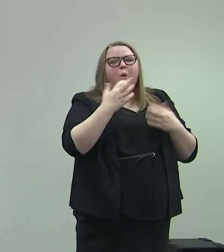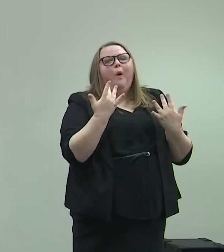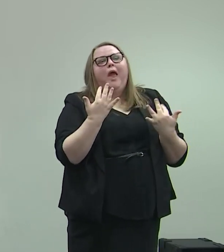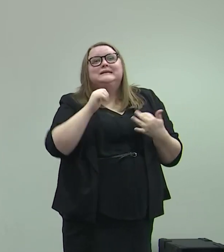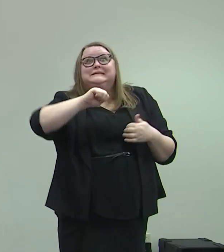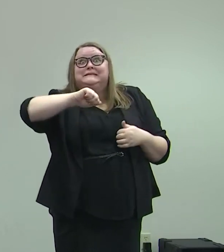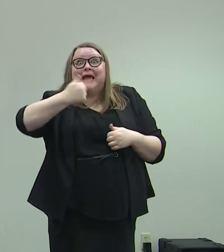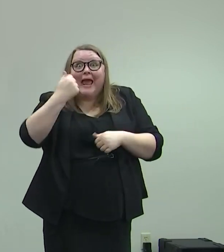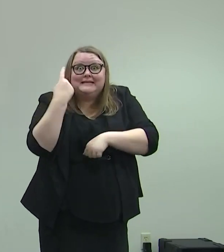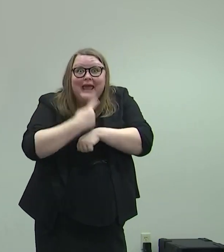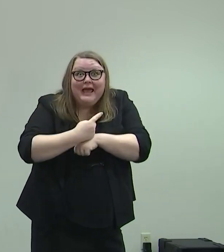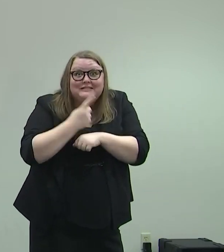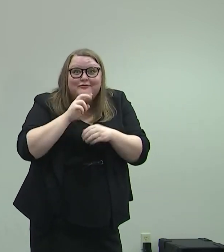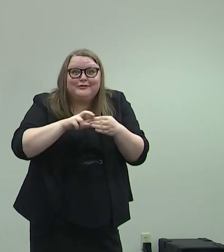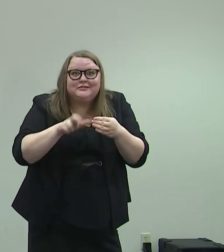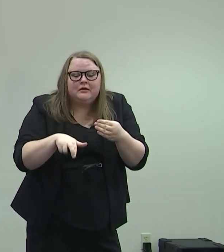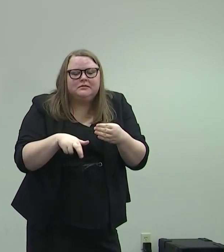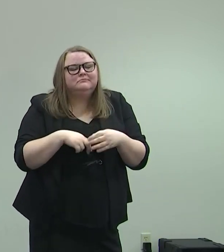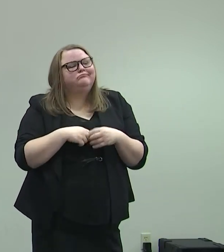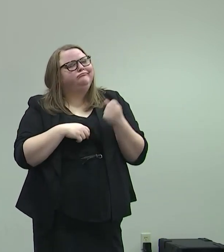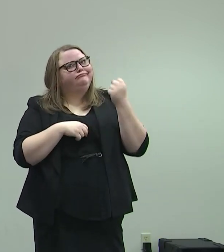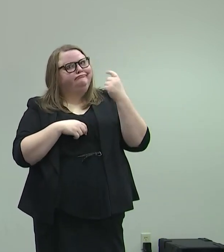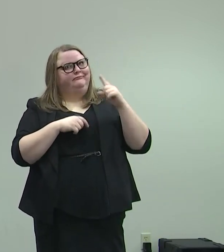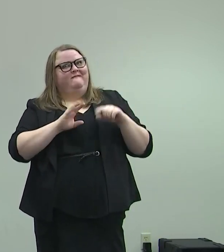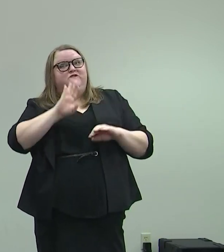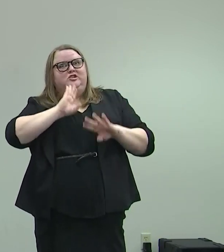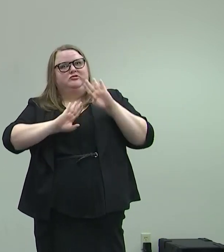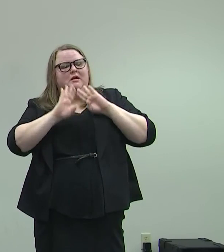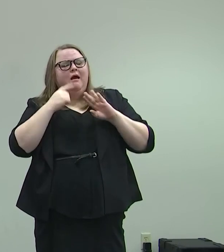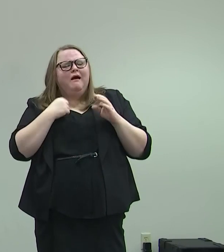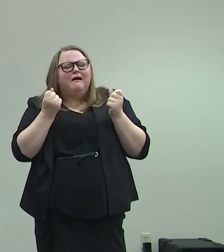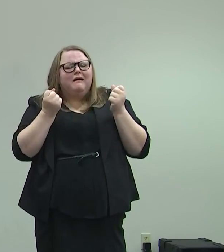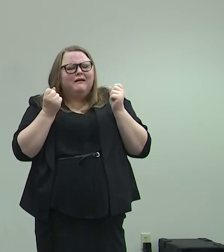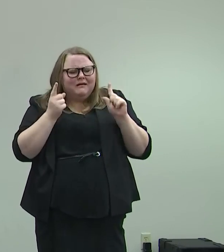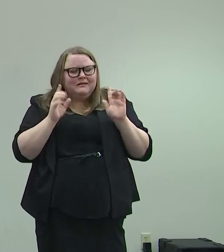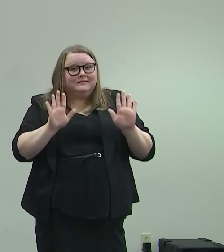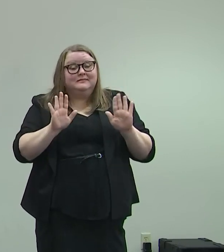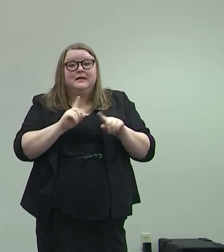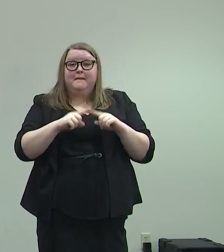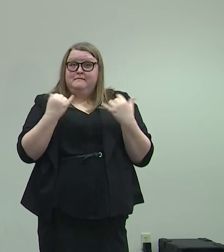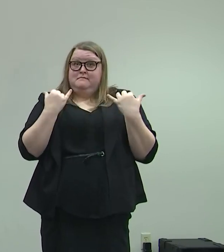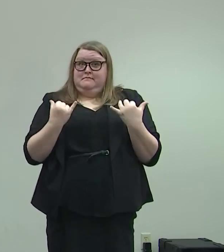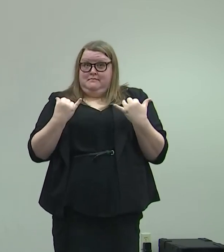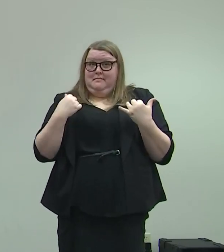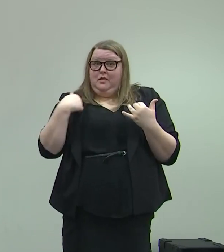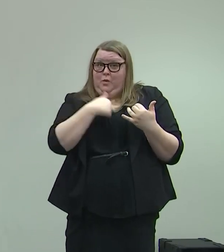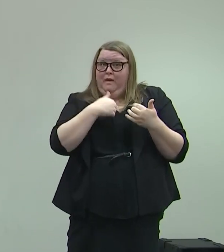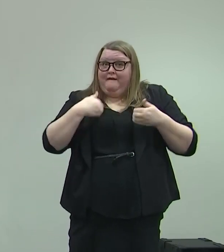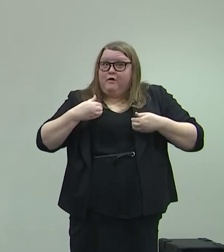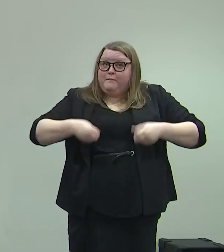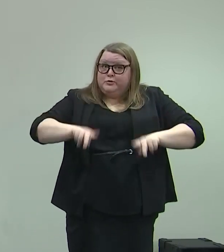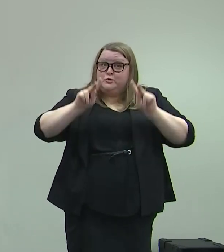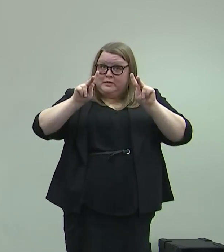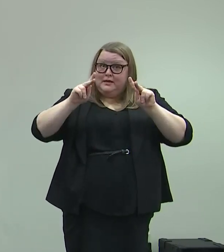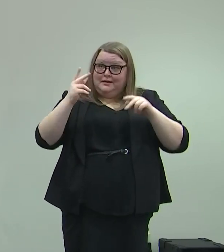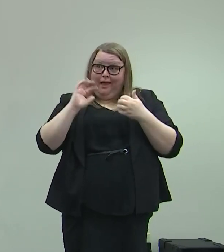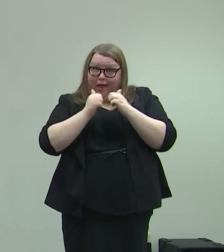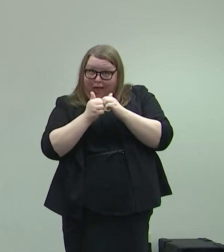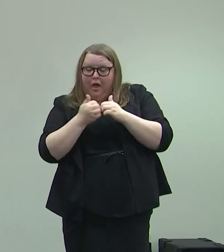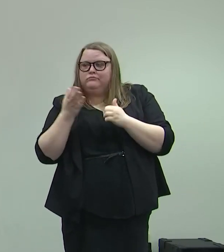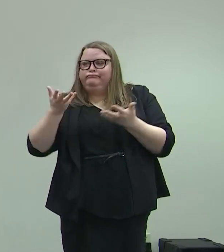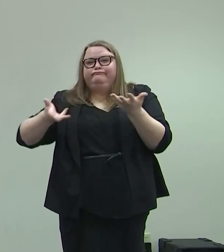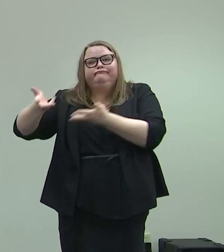understand the frustration. I get it. But right now we have an opportunity through working with FEMA